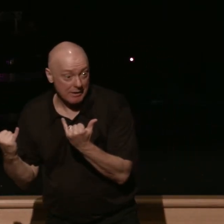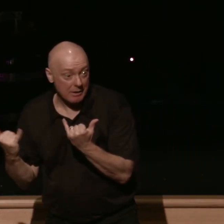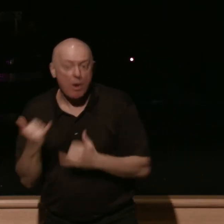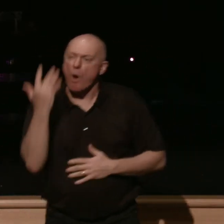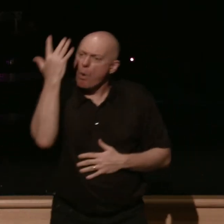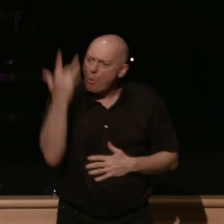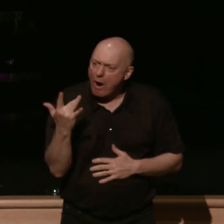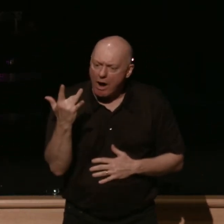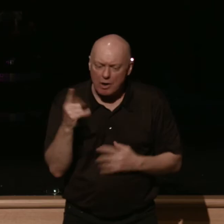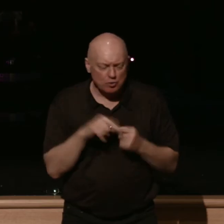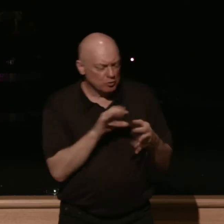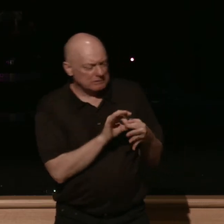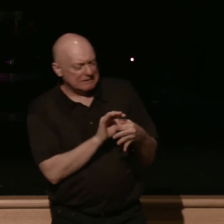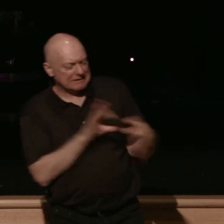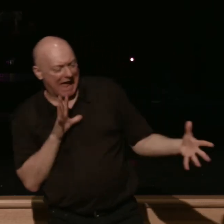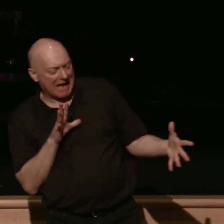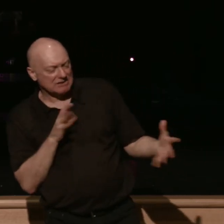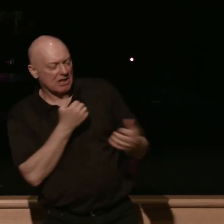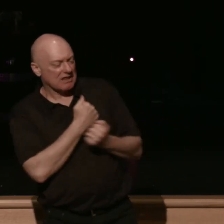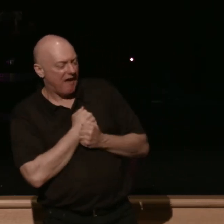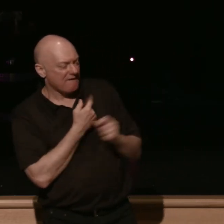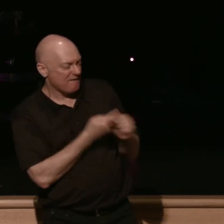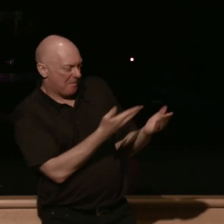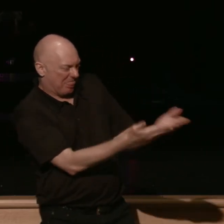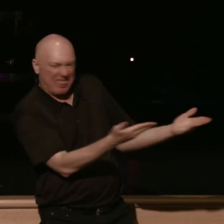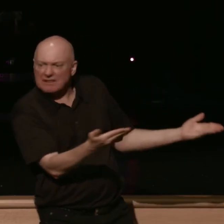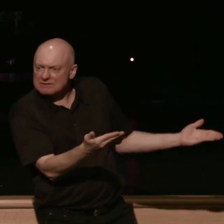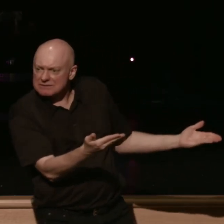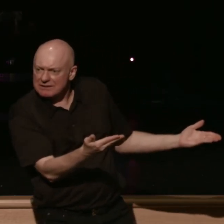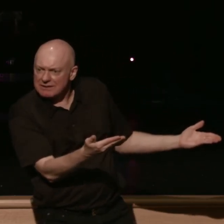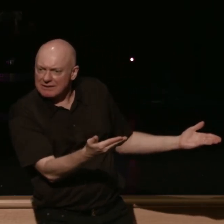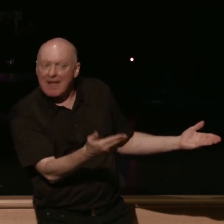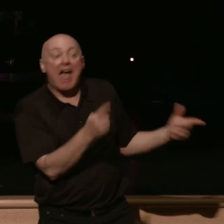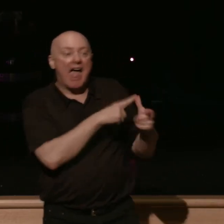detach their love from other things and attach it to himself